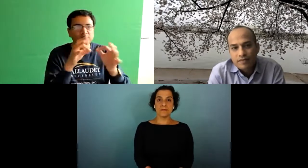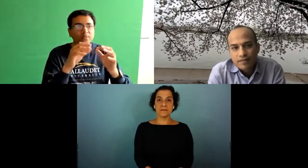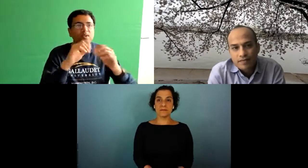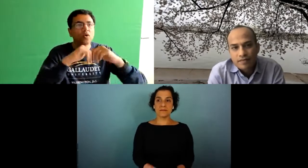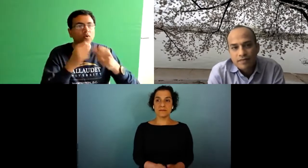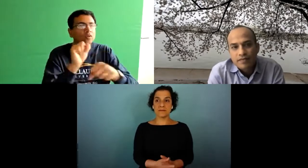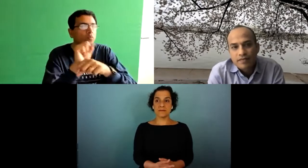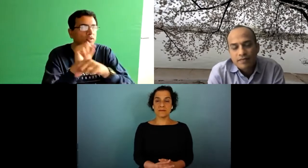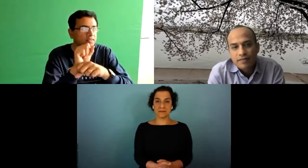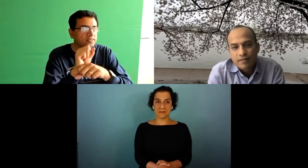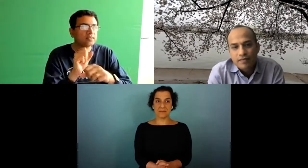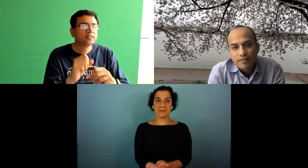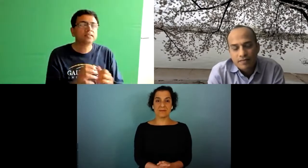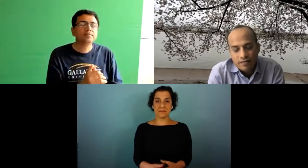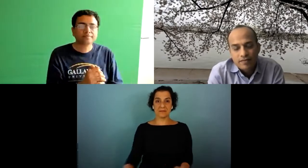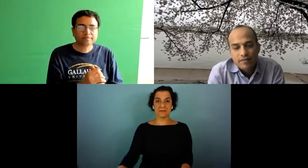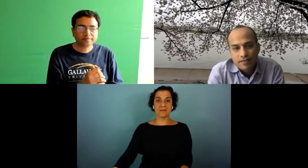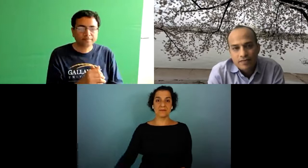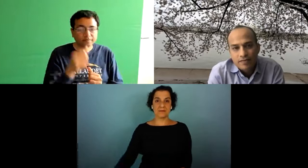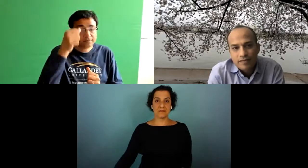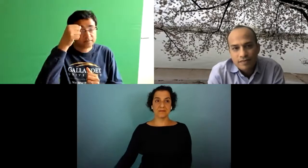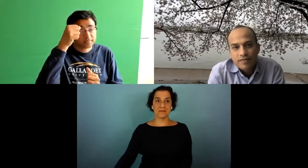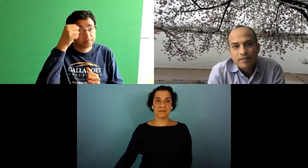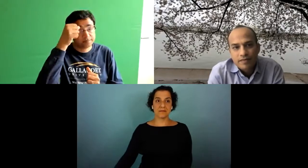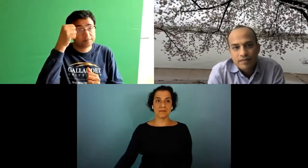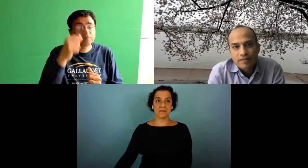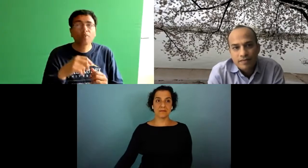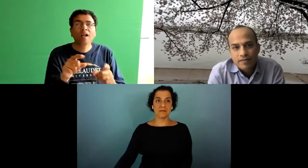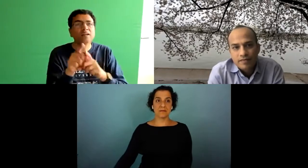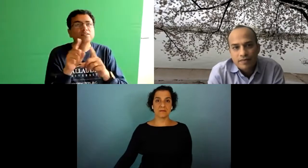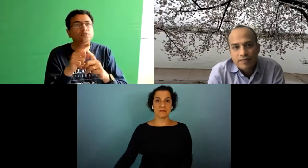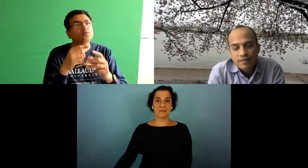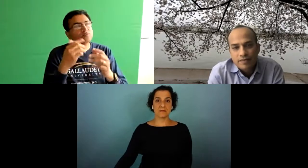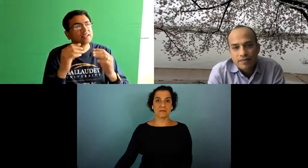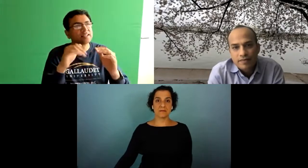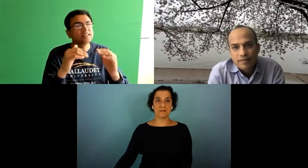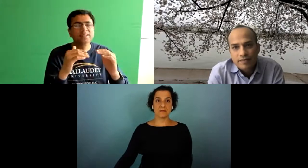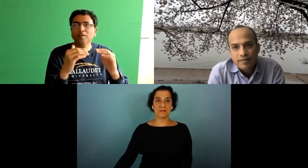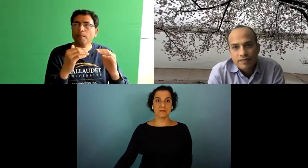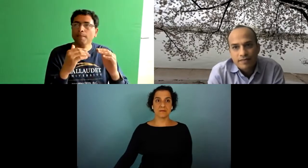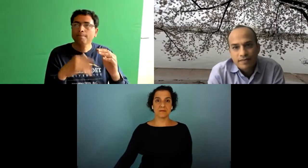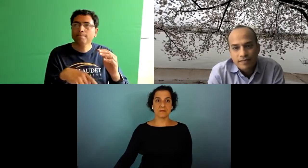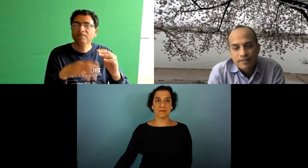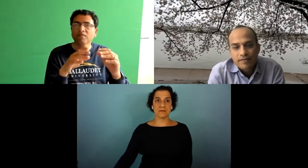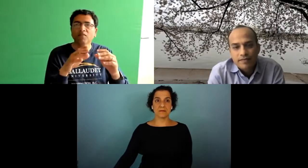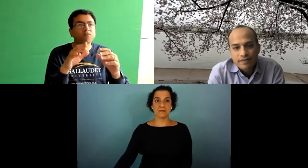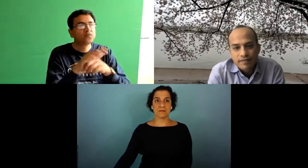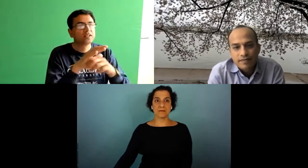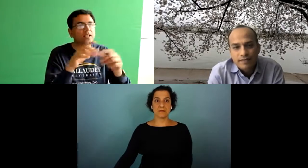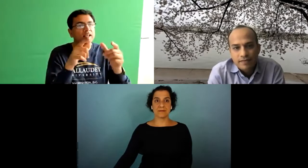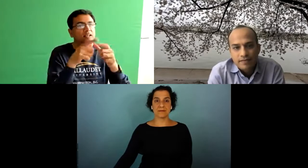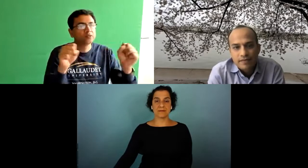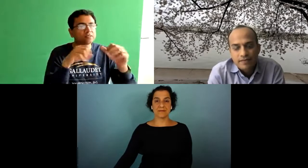are multiple often it will require multiple signs to refer to the same concept to explain how something works